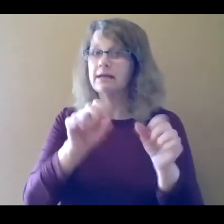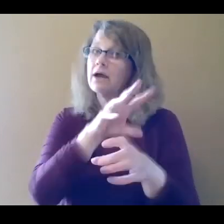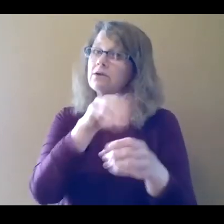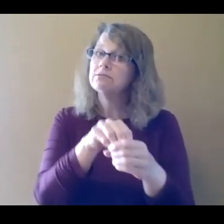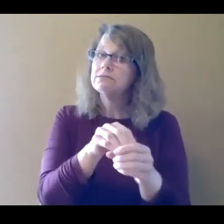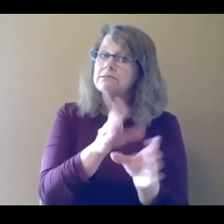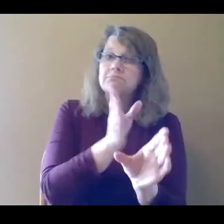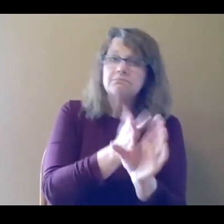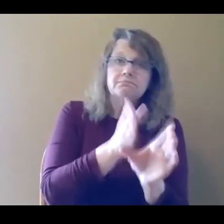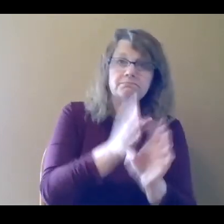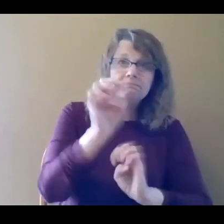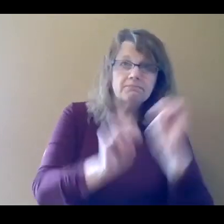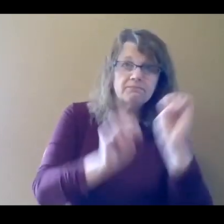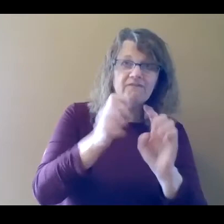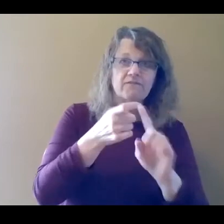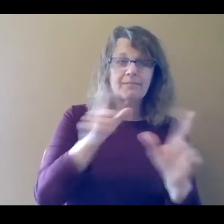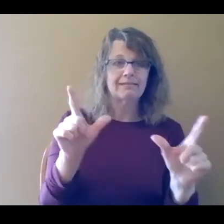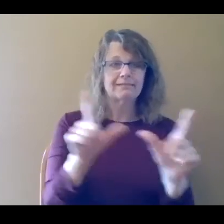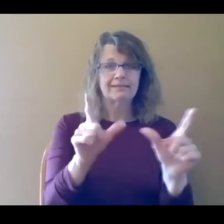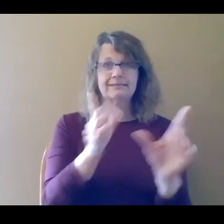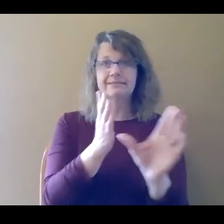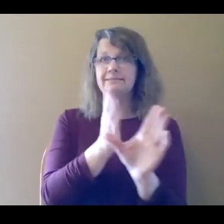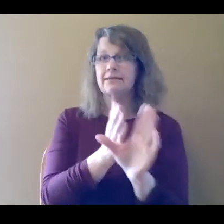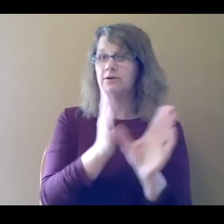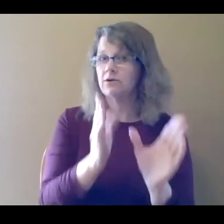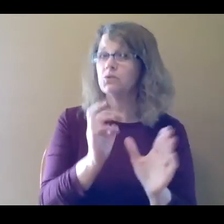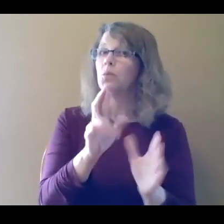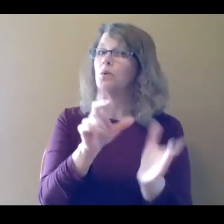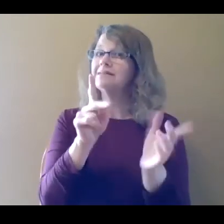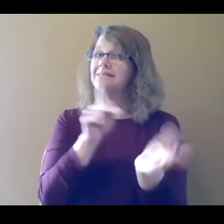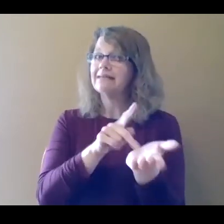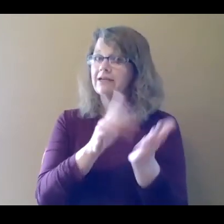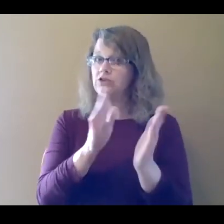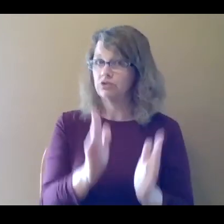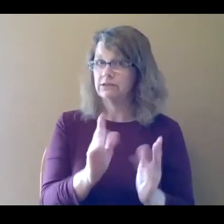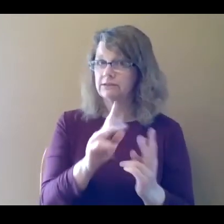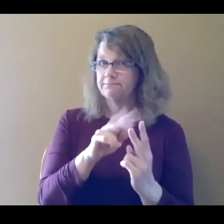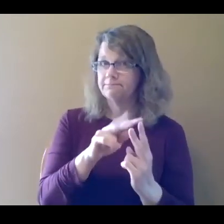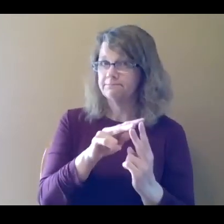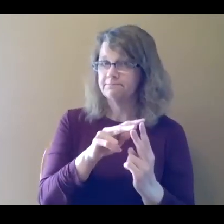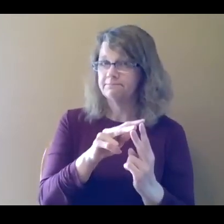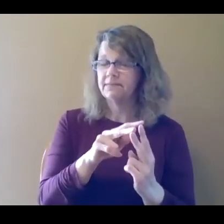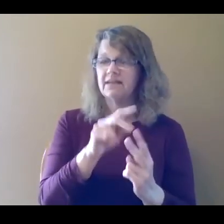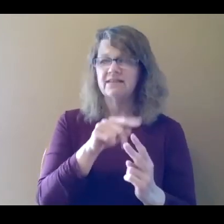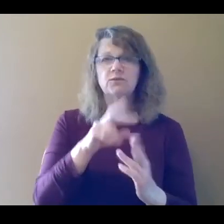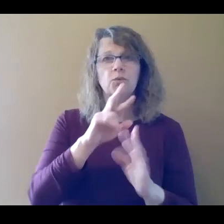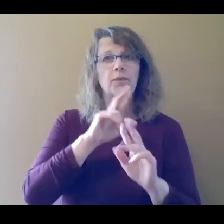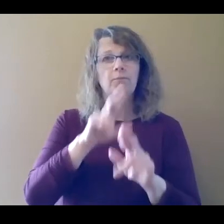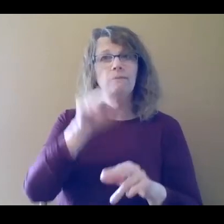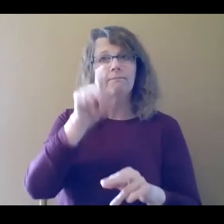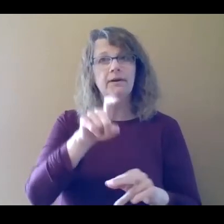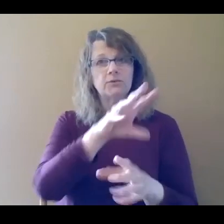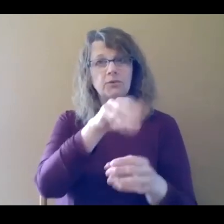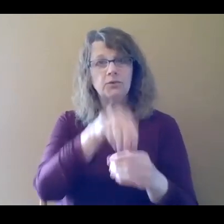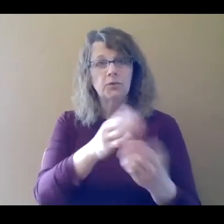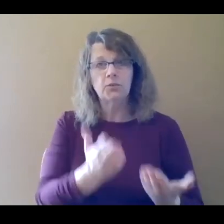evaluation from a licensed psychologist or psychiatrist. These kinds of reports must include recommendations